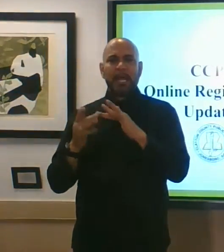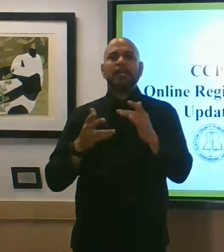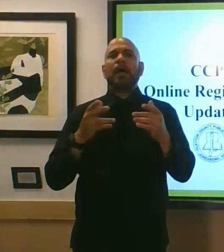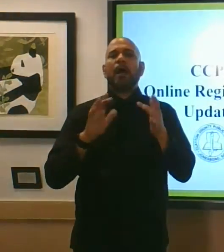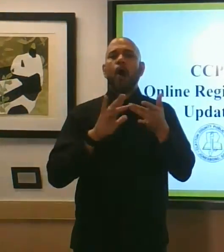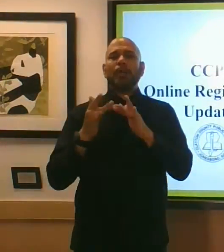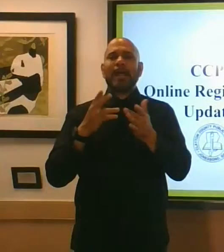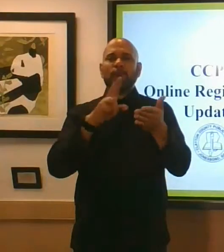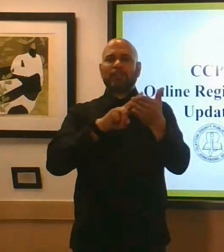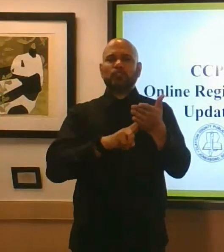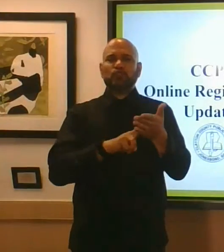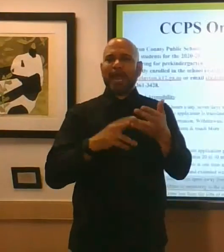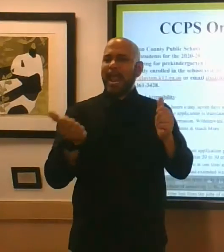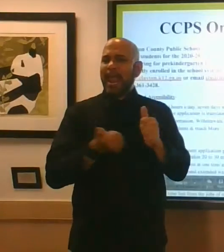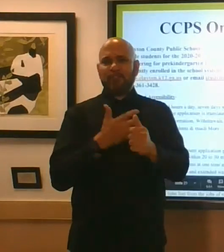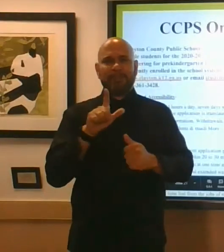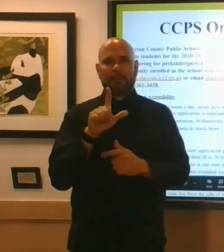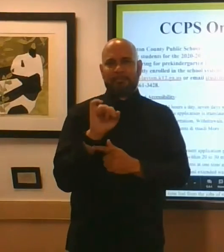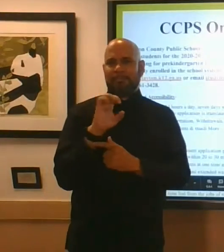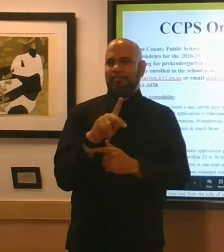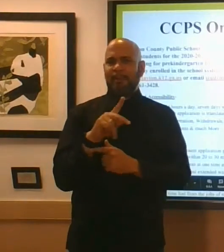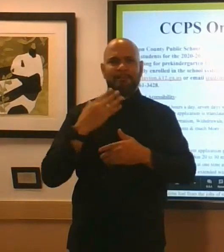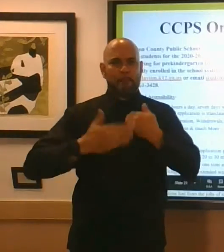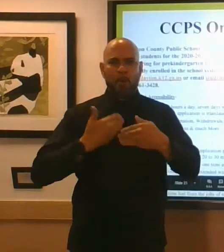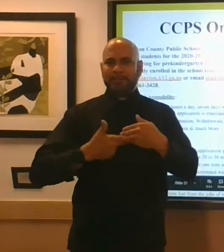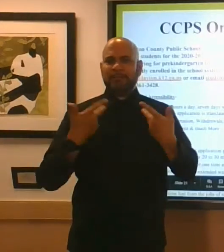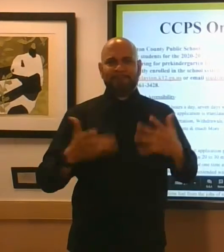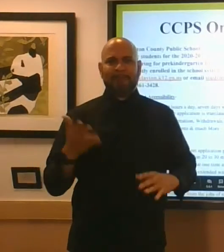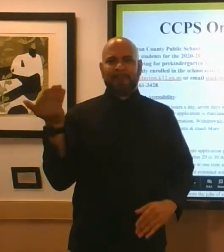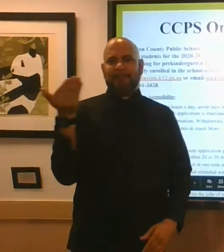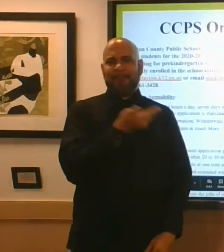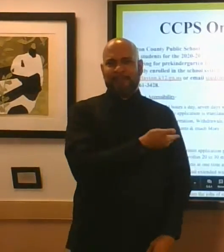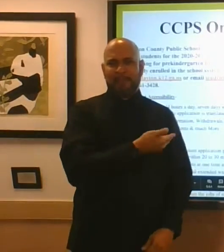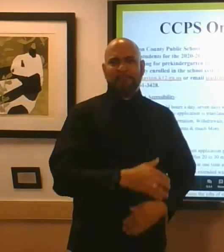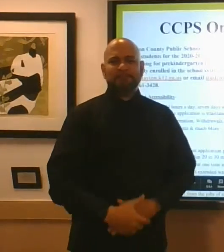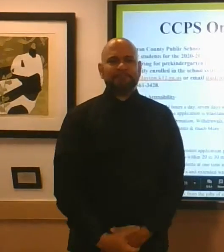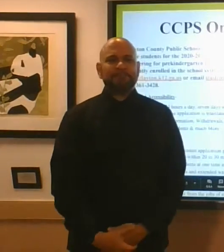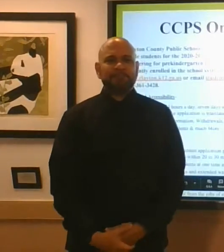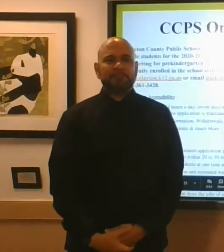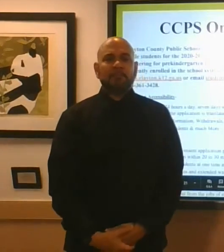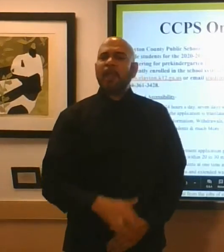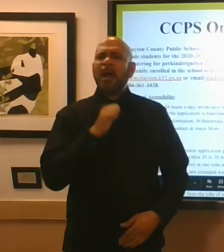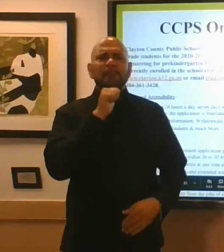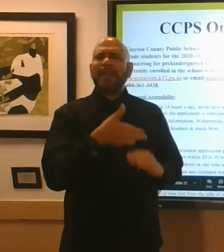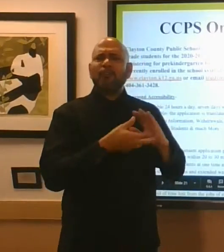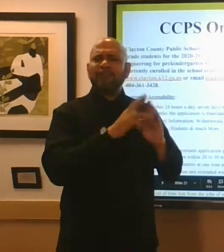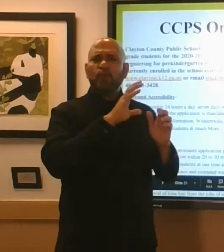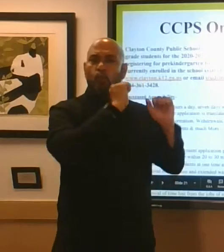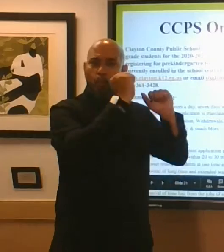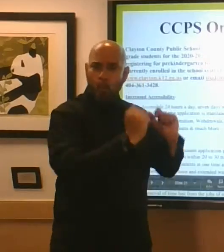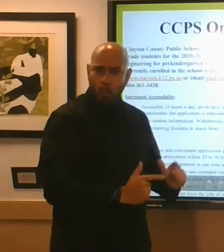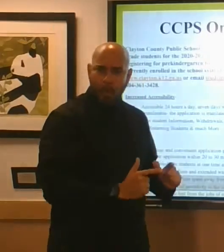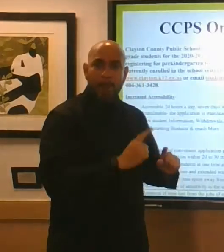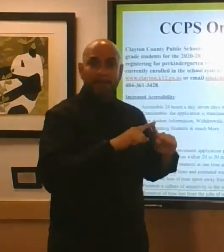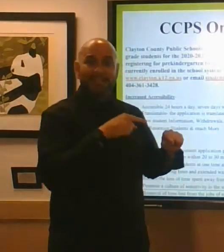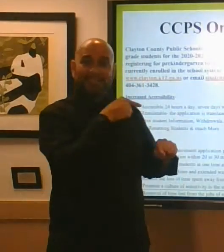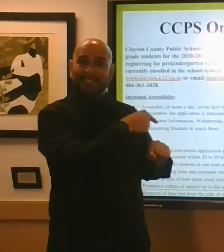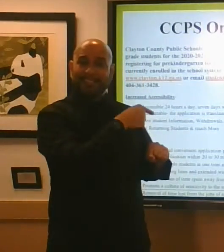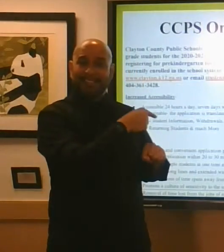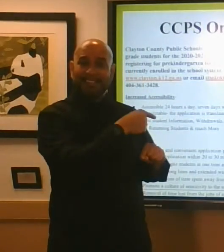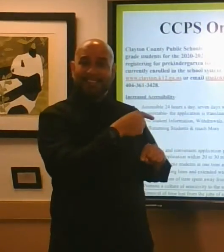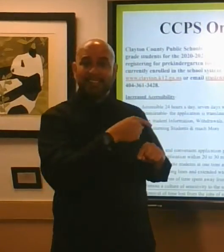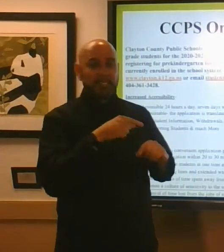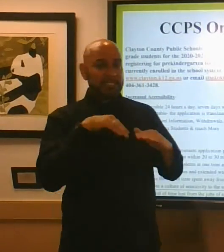there the link the entire process i won't go through all of this for you but it's a 24 hour seven day a week